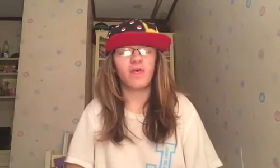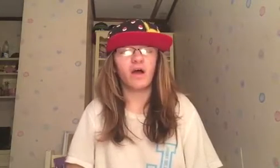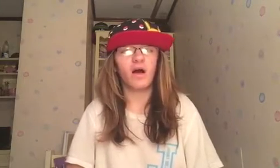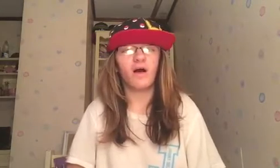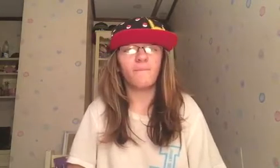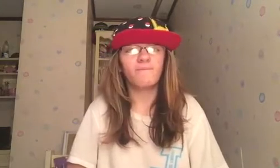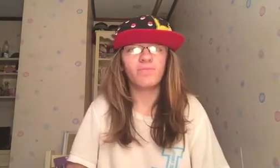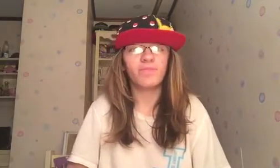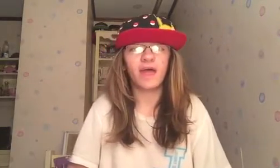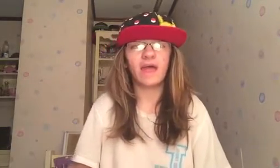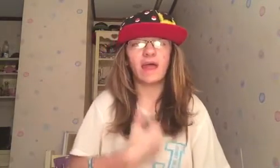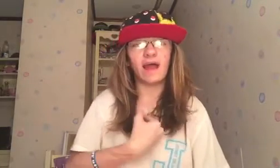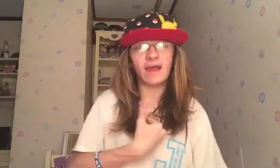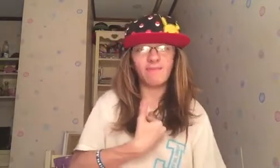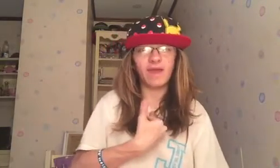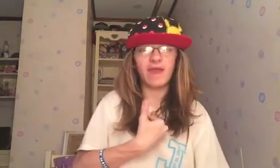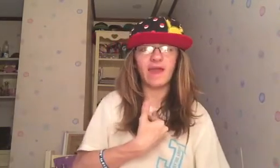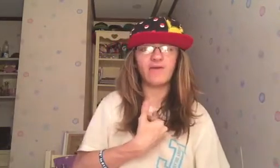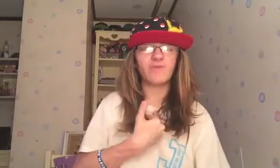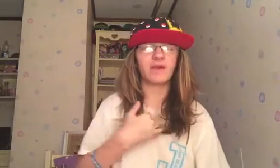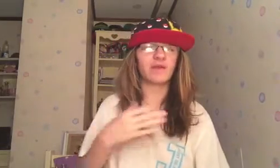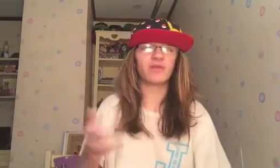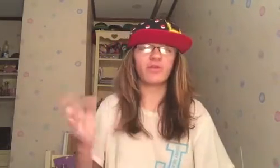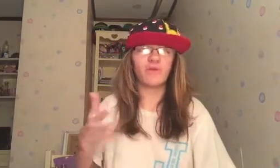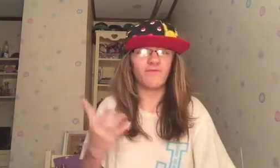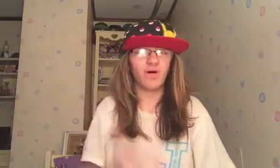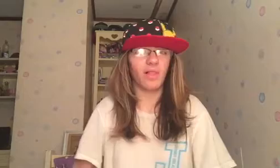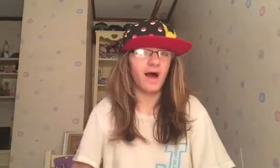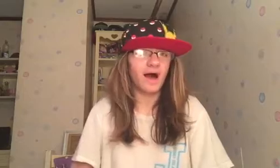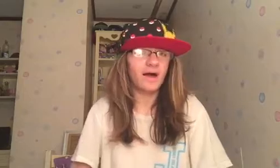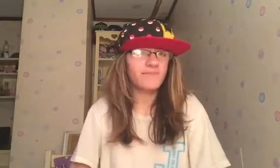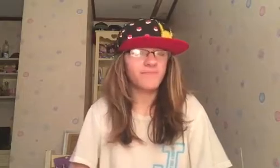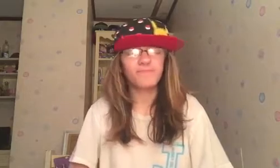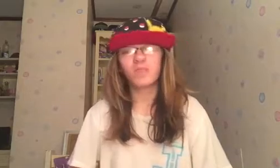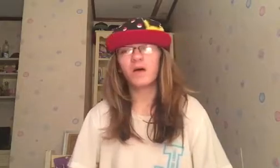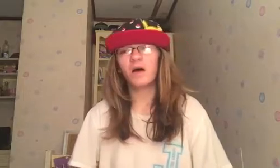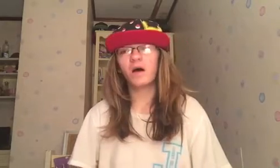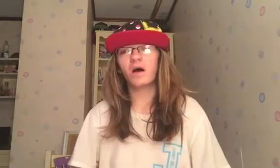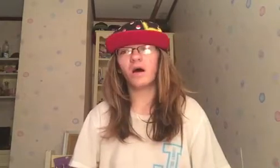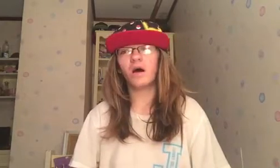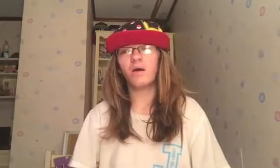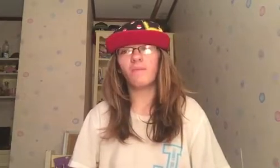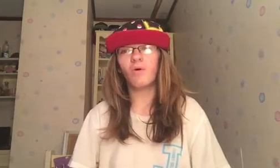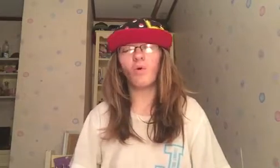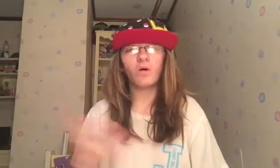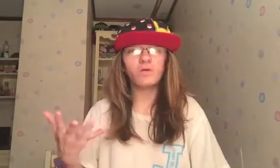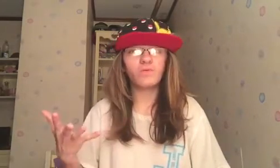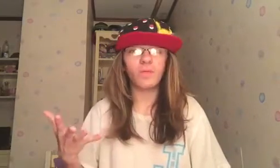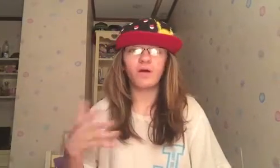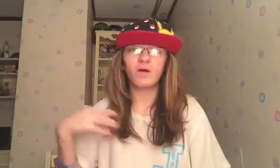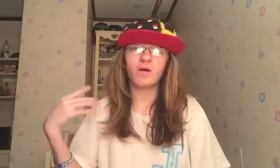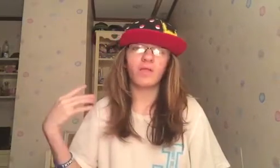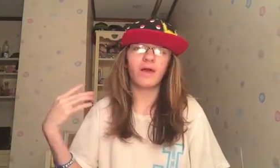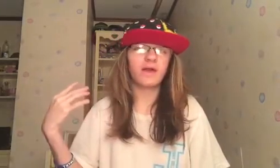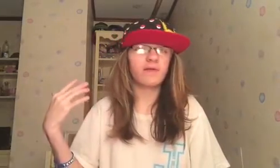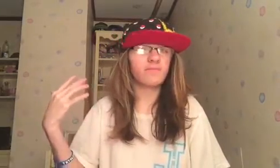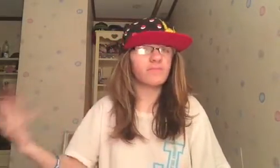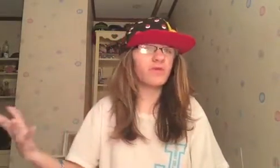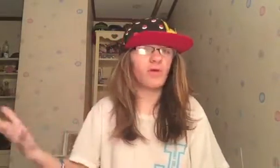Um, that I may have. Because, I don't have a lot. Um, or, you want to, like, you know,